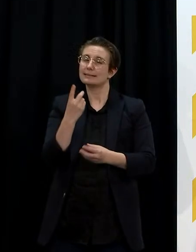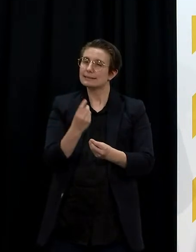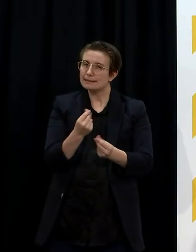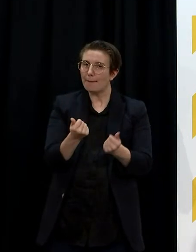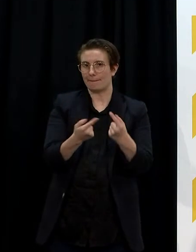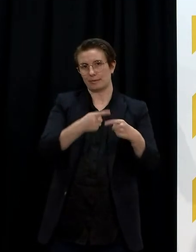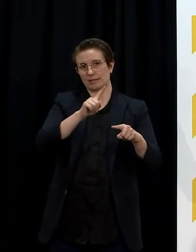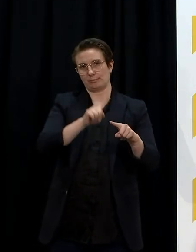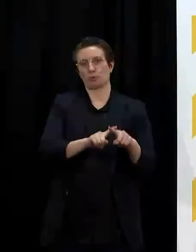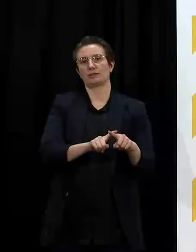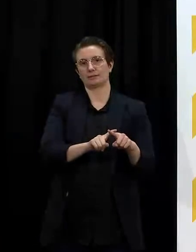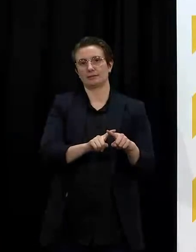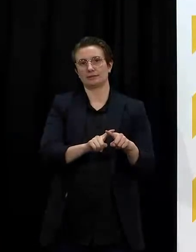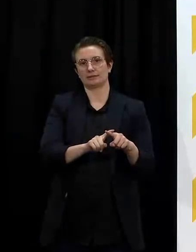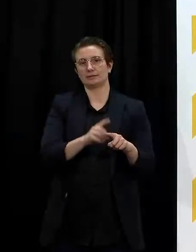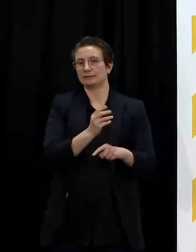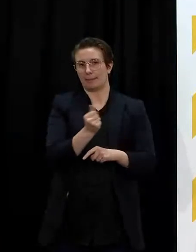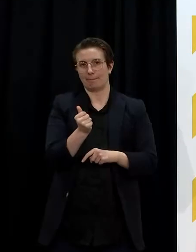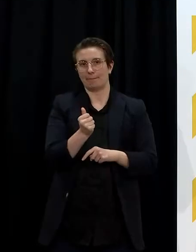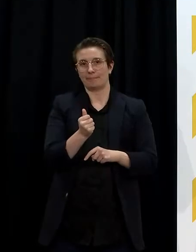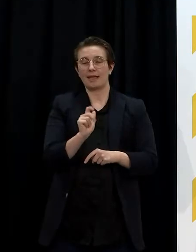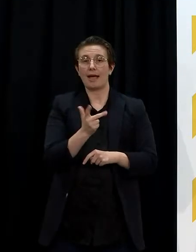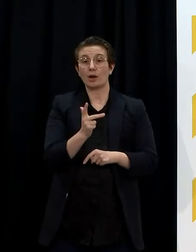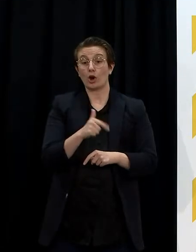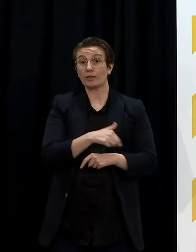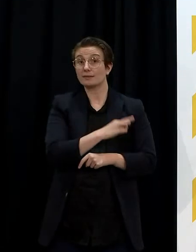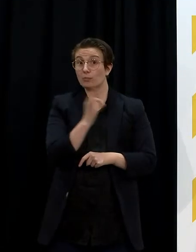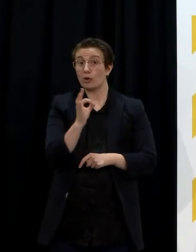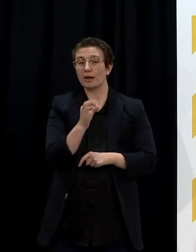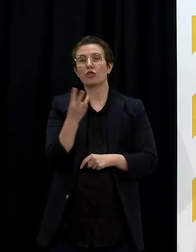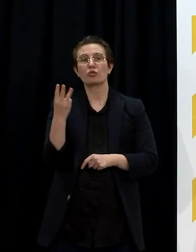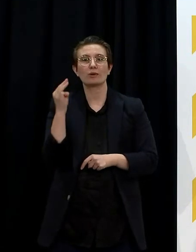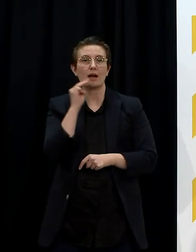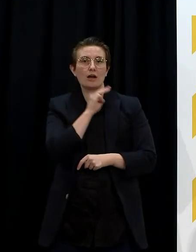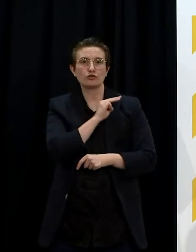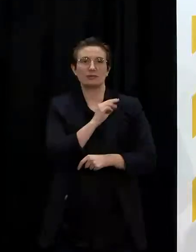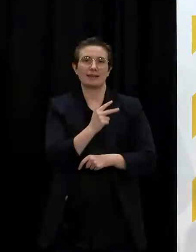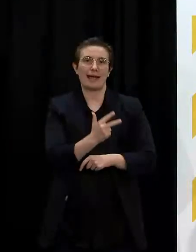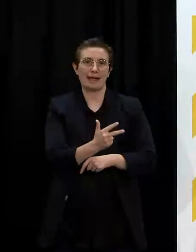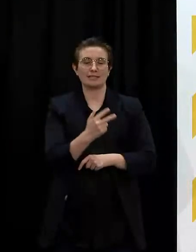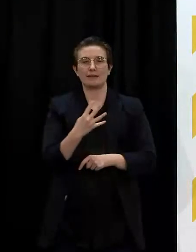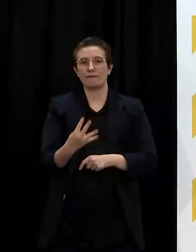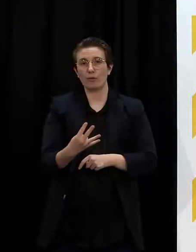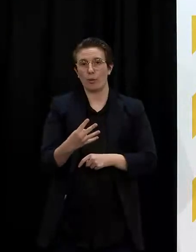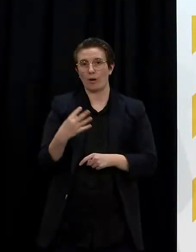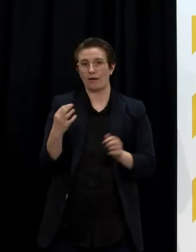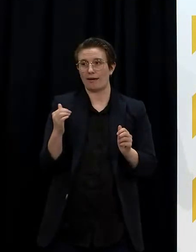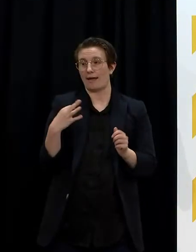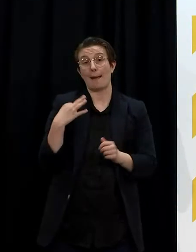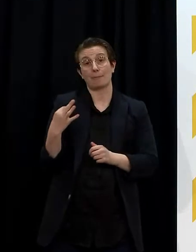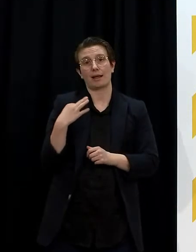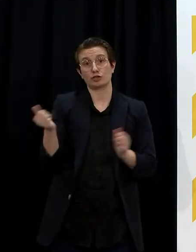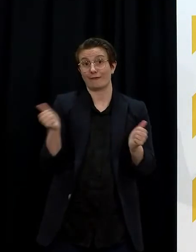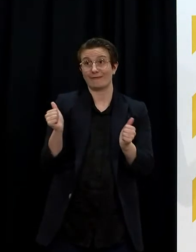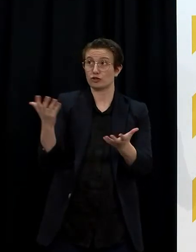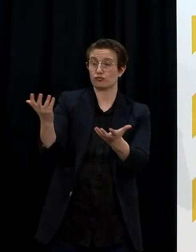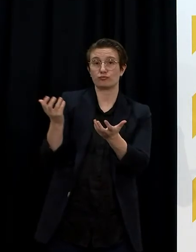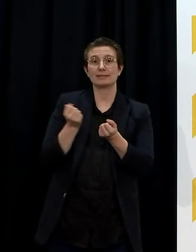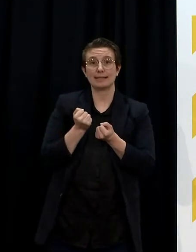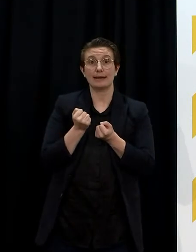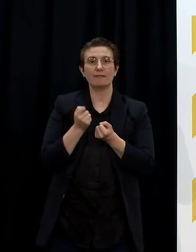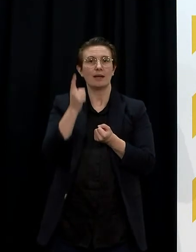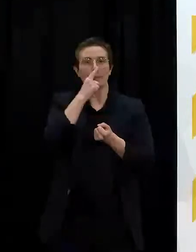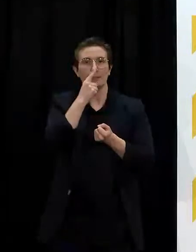by the Ministry. As at 8am this morning, we had received 384 applications for exemptions for personal travel in both